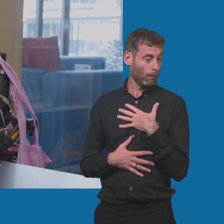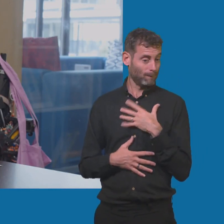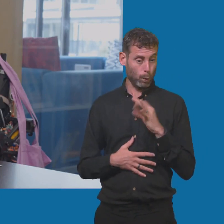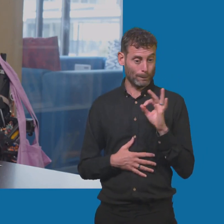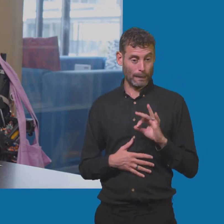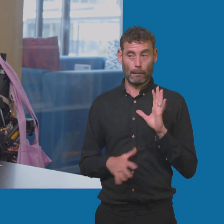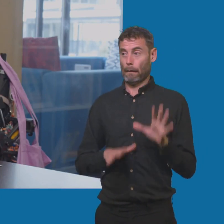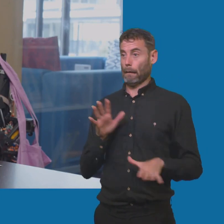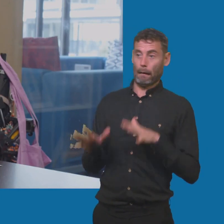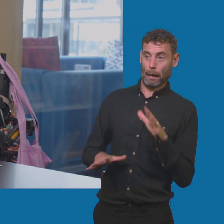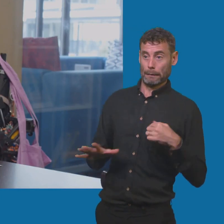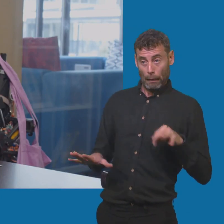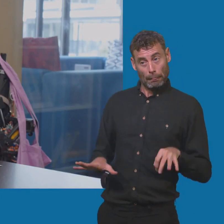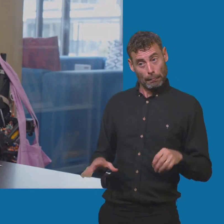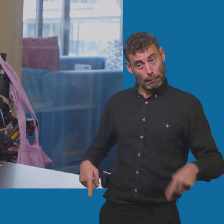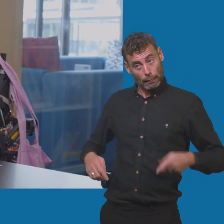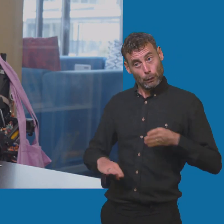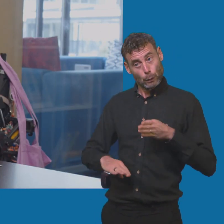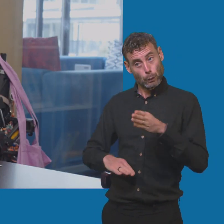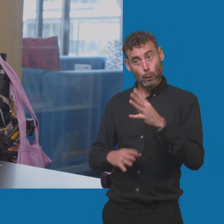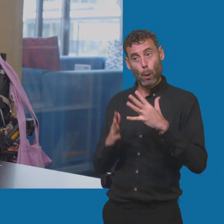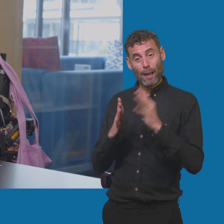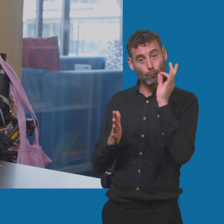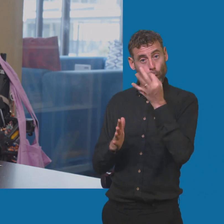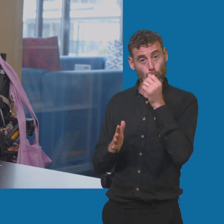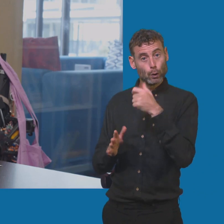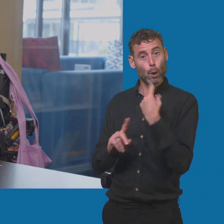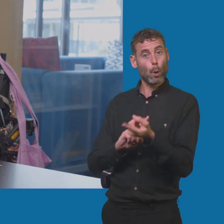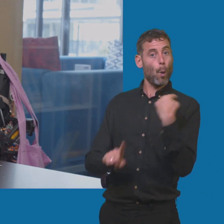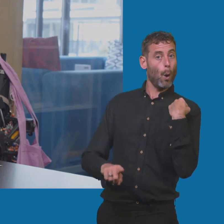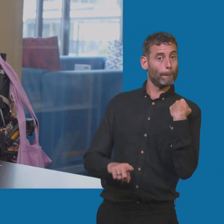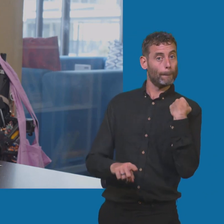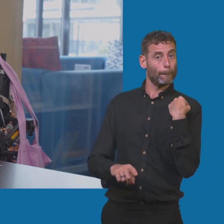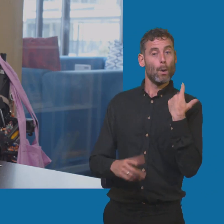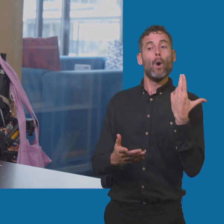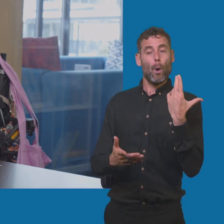halfway up to Waitrose. What do I do? Turn back or just go and get the expensive cat food?